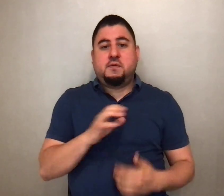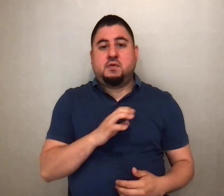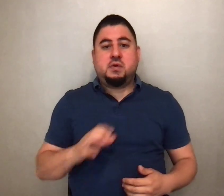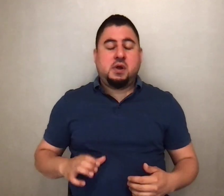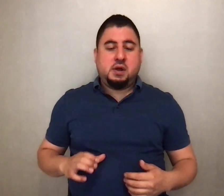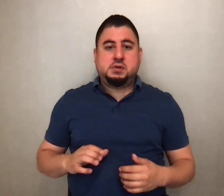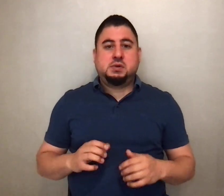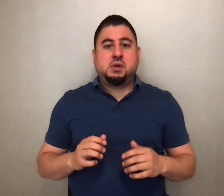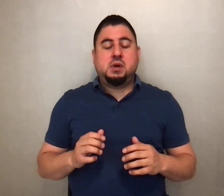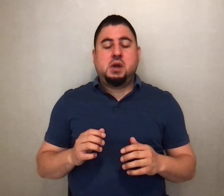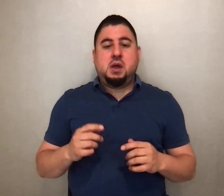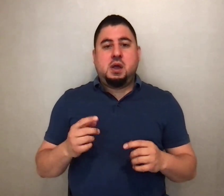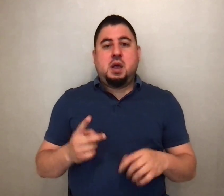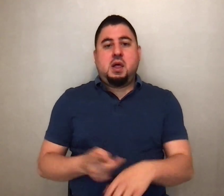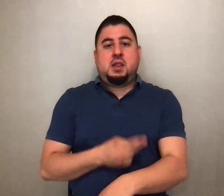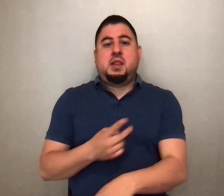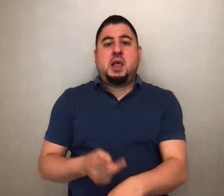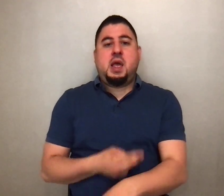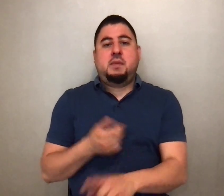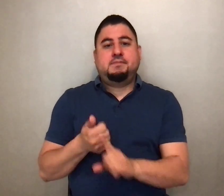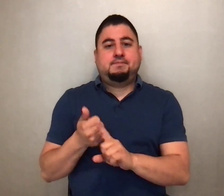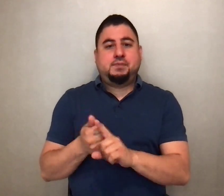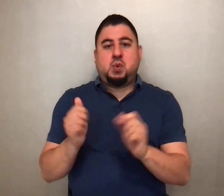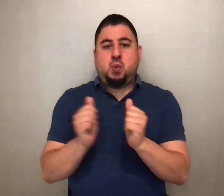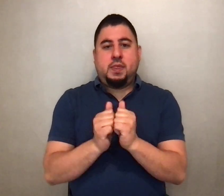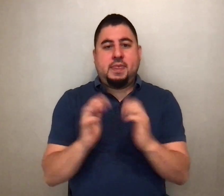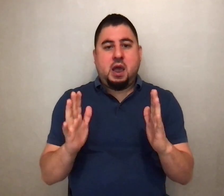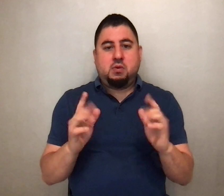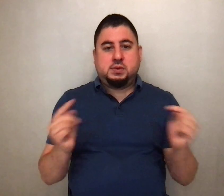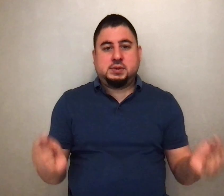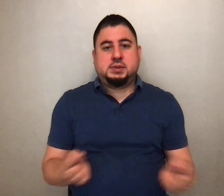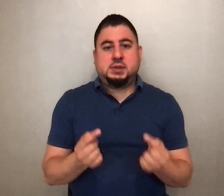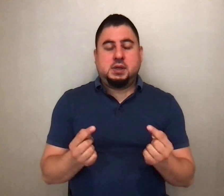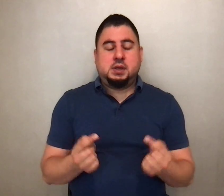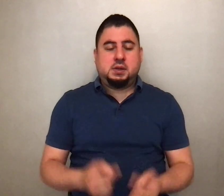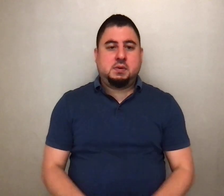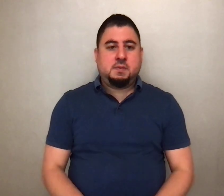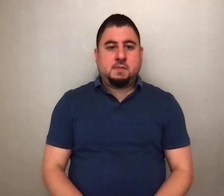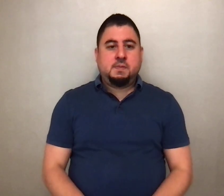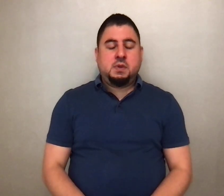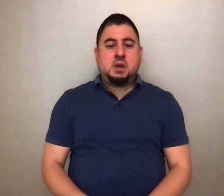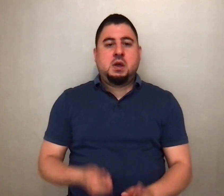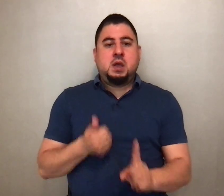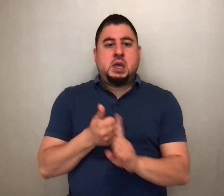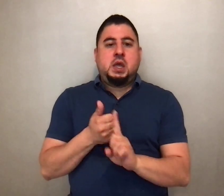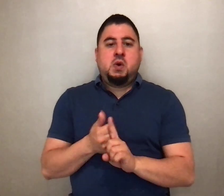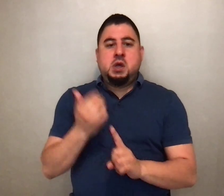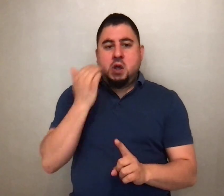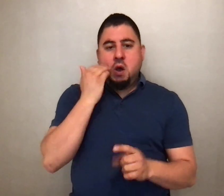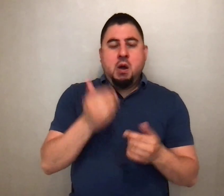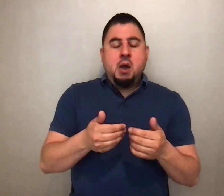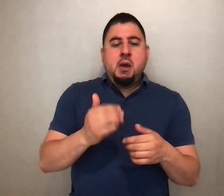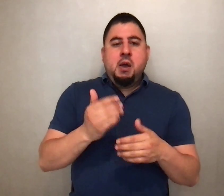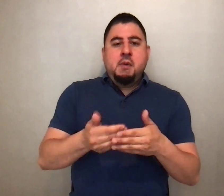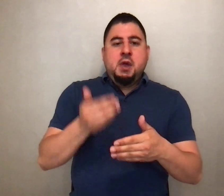spotless, unblemished lamb. He was known before the foundation of the world,